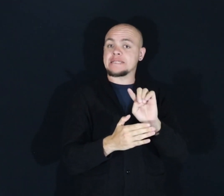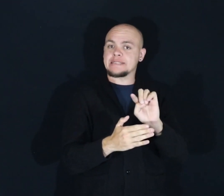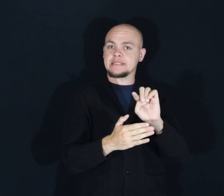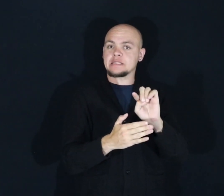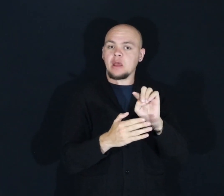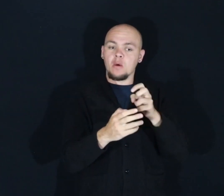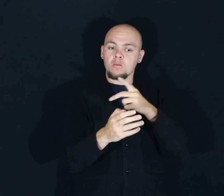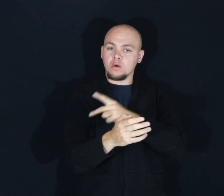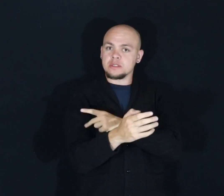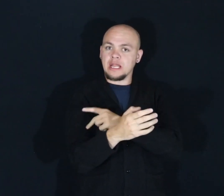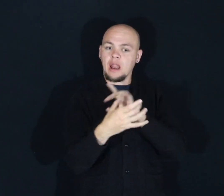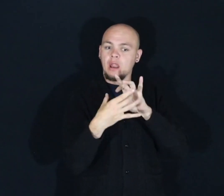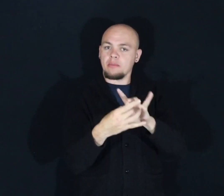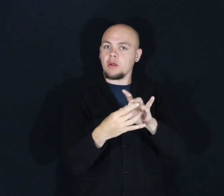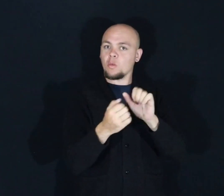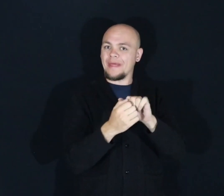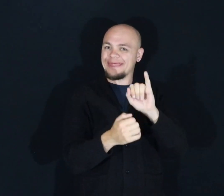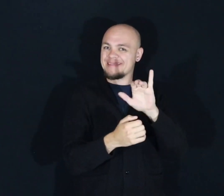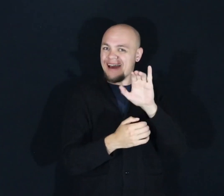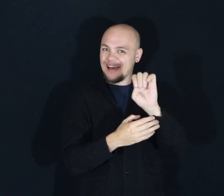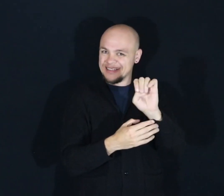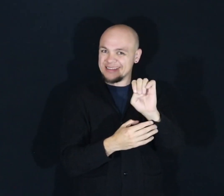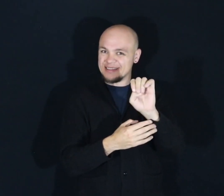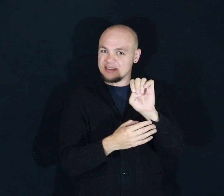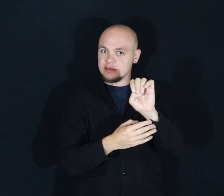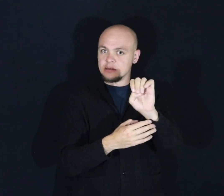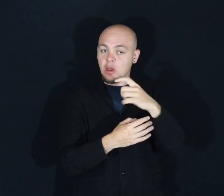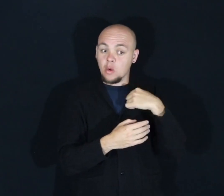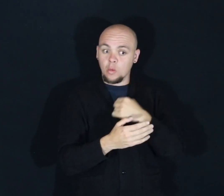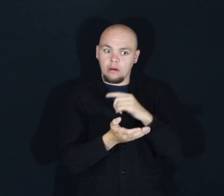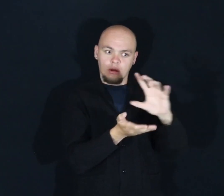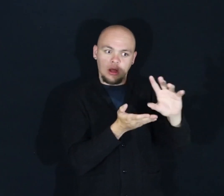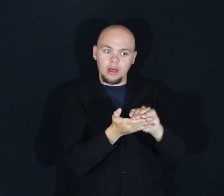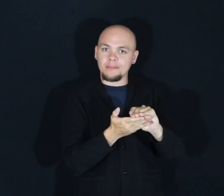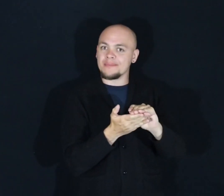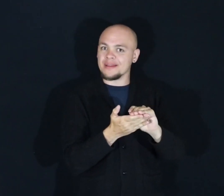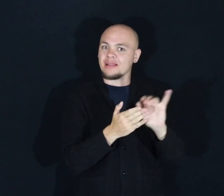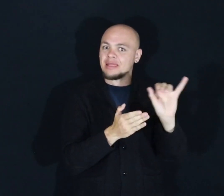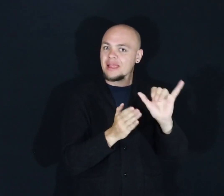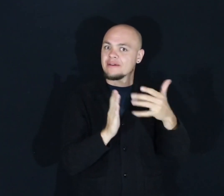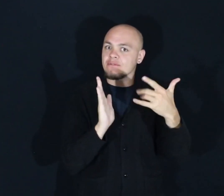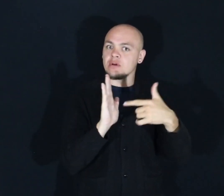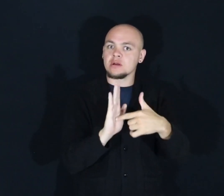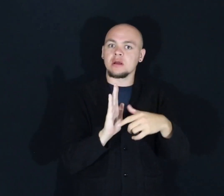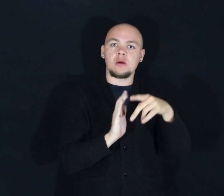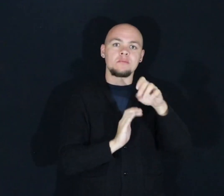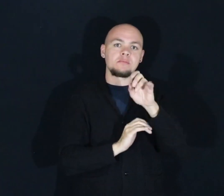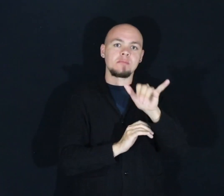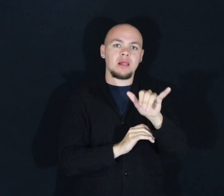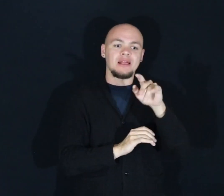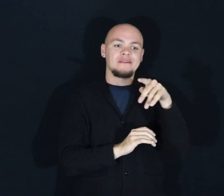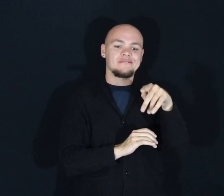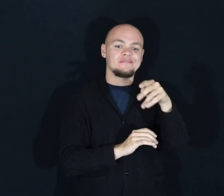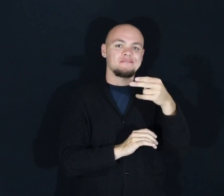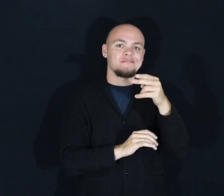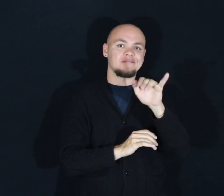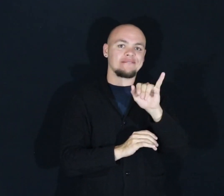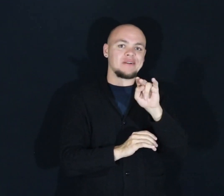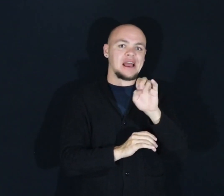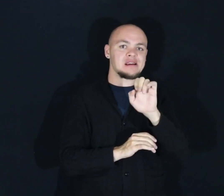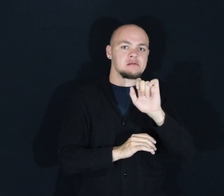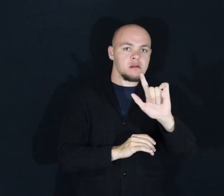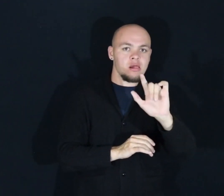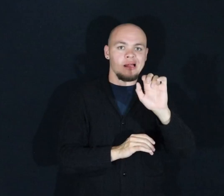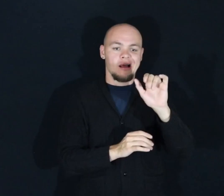bind to ice. Specific structures that we can replicate with materials like polyvinyl alcohol. A material that can be